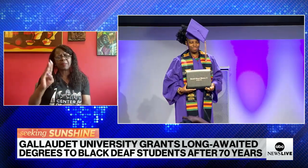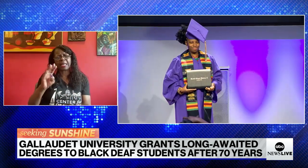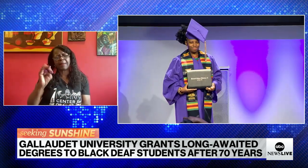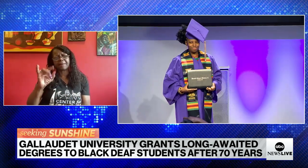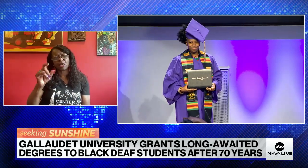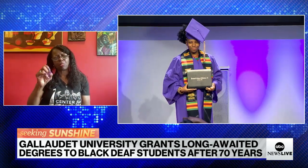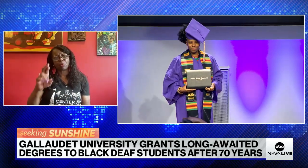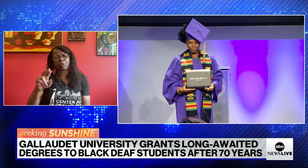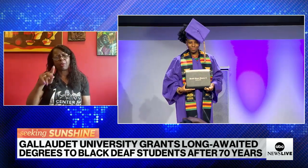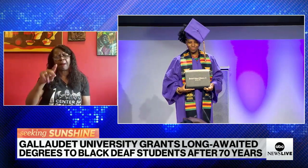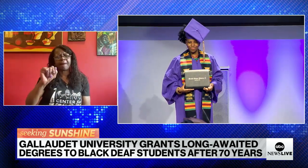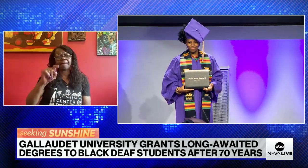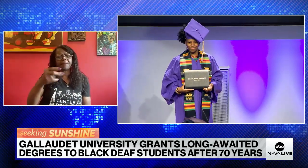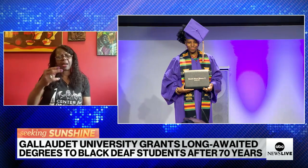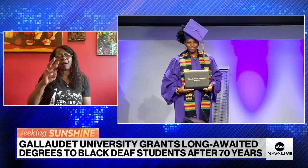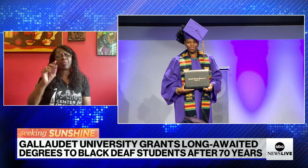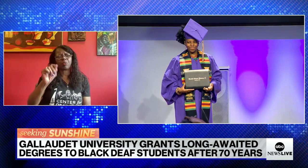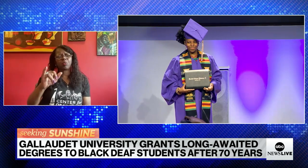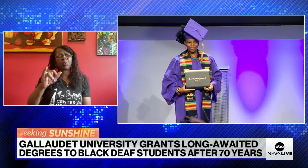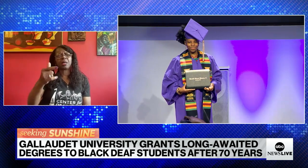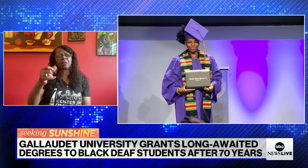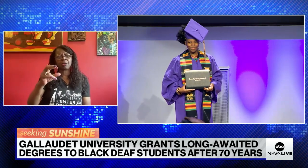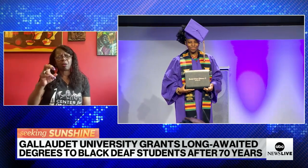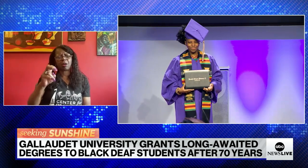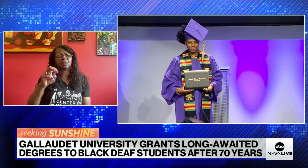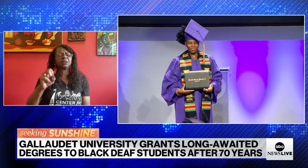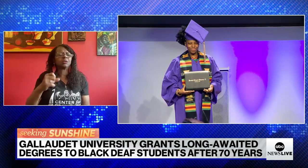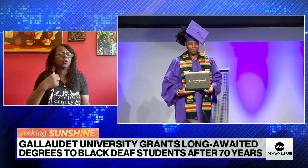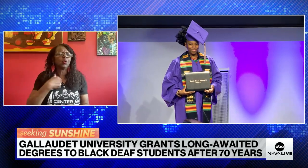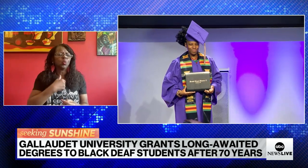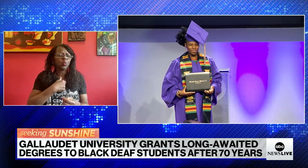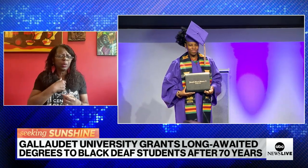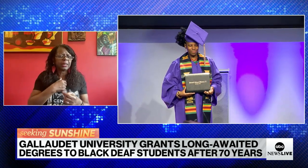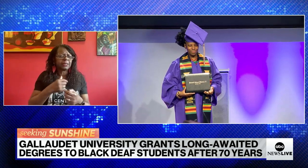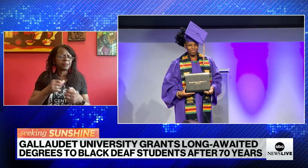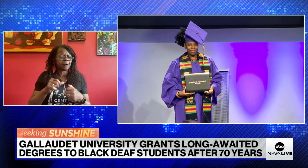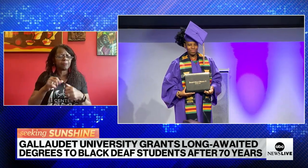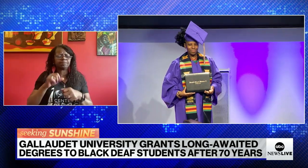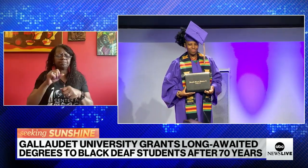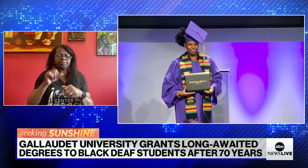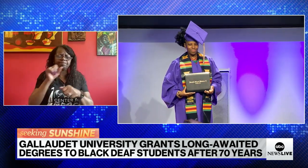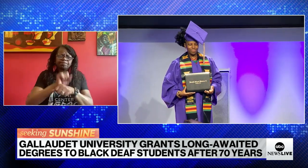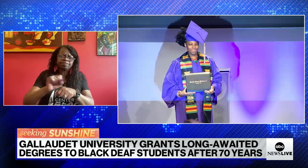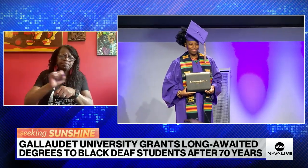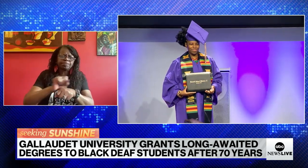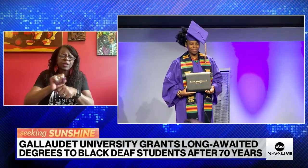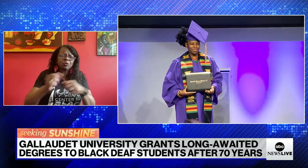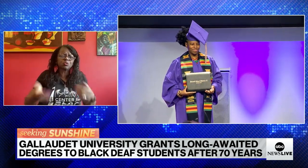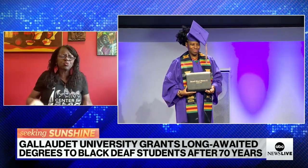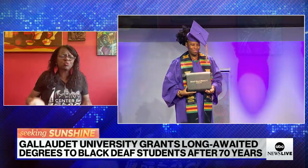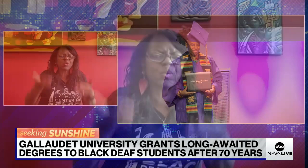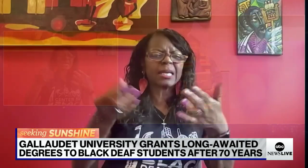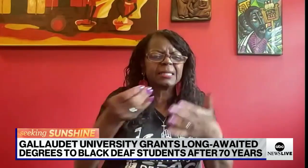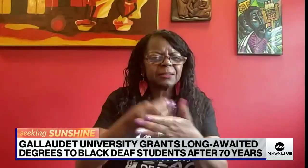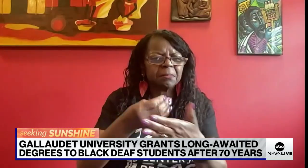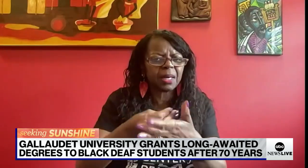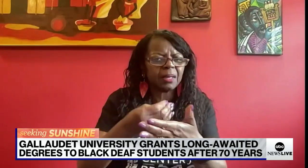Louise B. Miller Pathways in Gardens Memorial Memorial on Gallaudet University campus. And